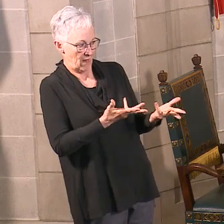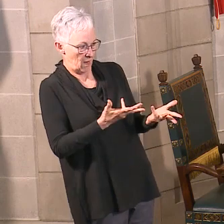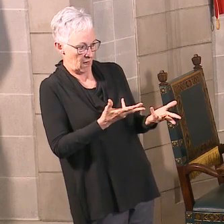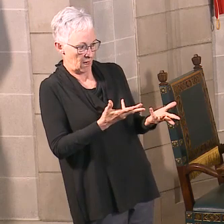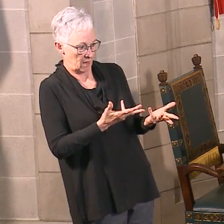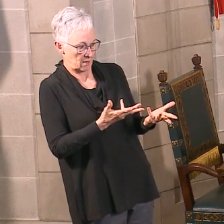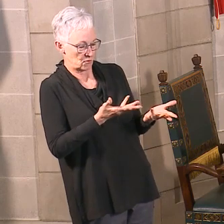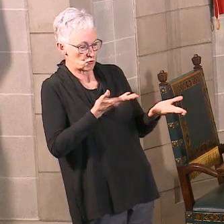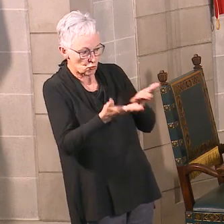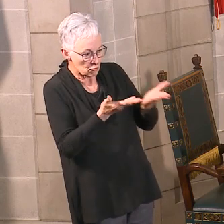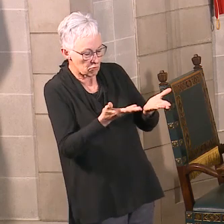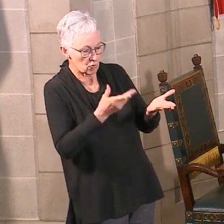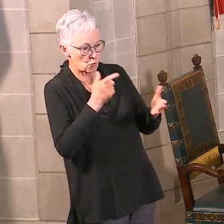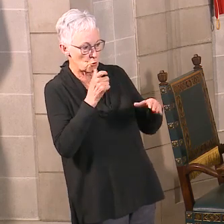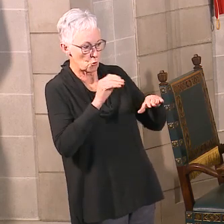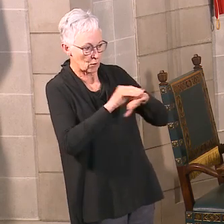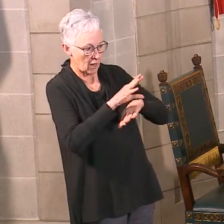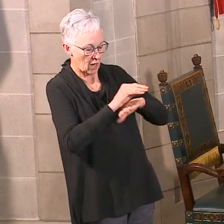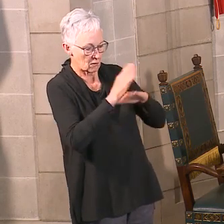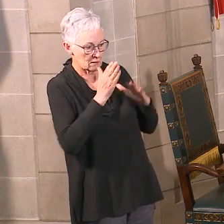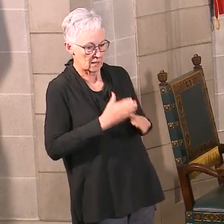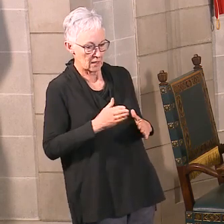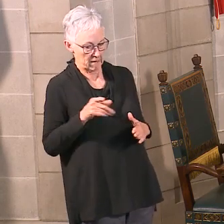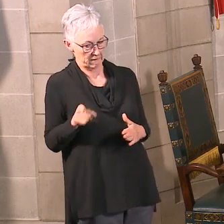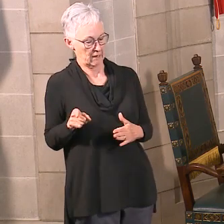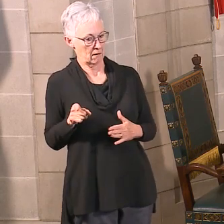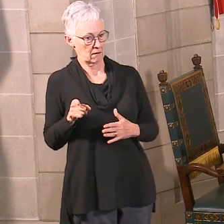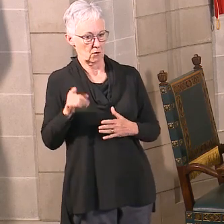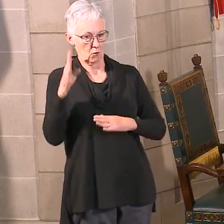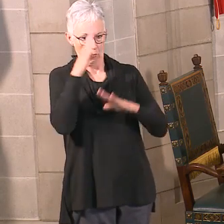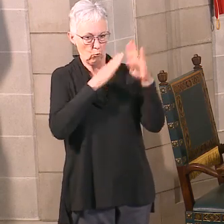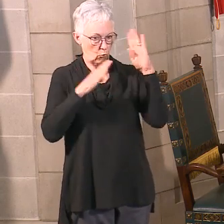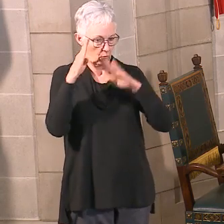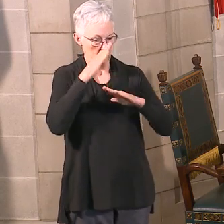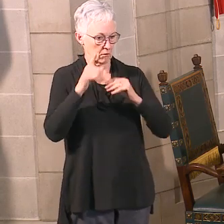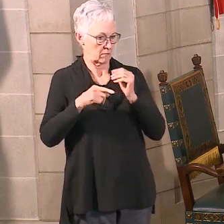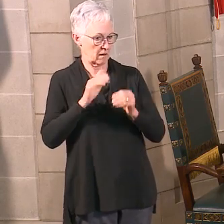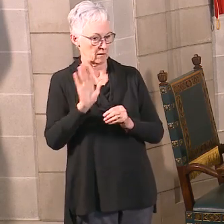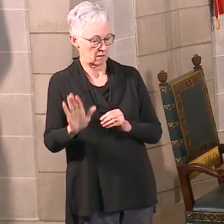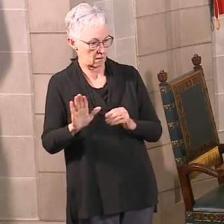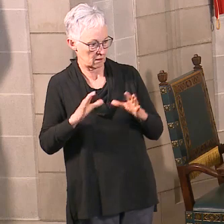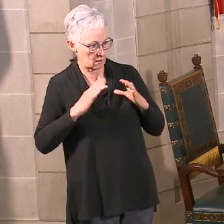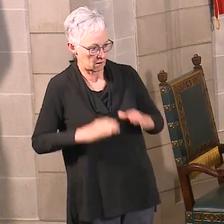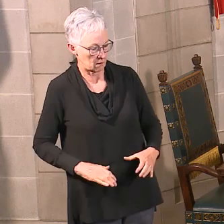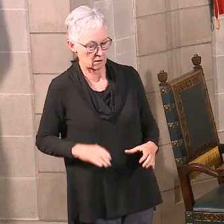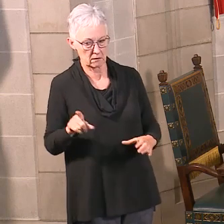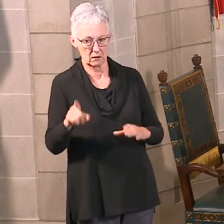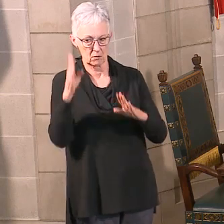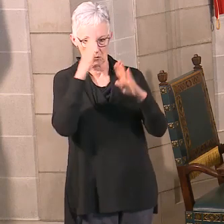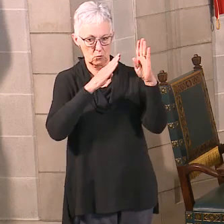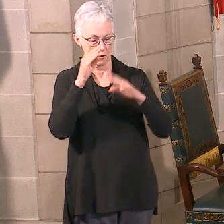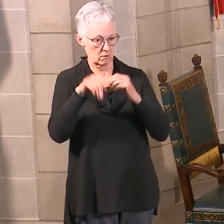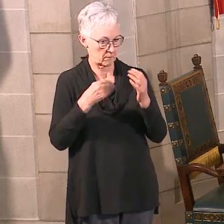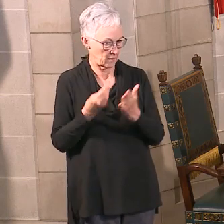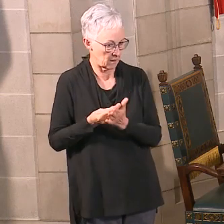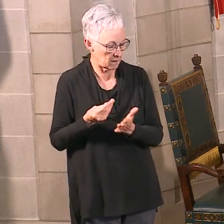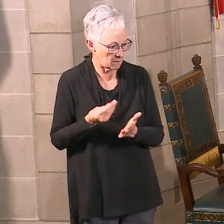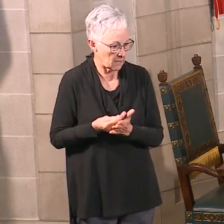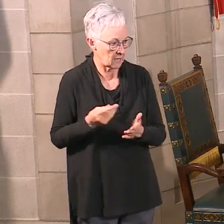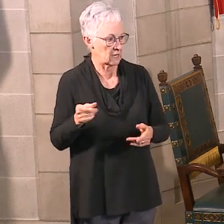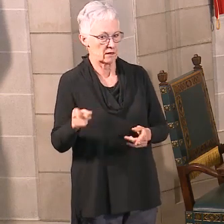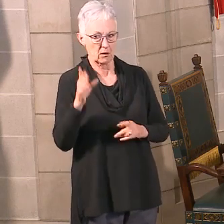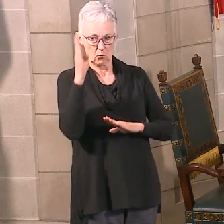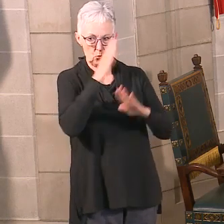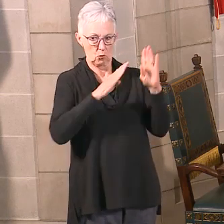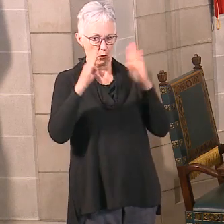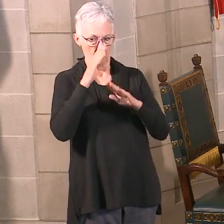They're worried about their staff. They're worried about their clients. They're worried about funding. Seeing a, you know, with this transition